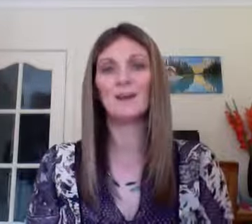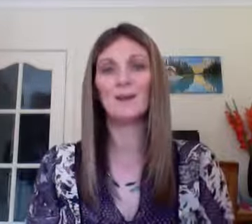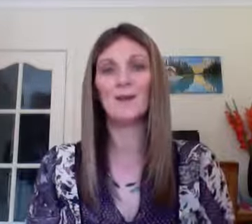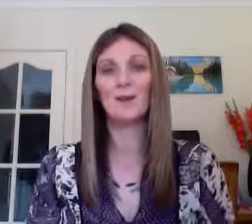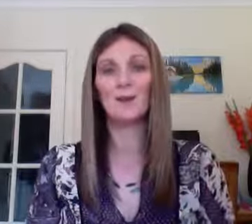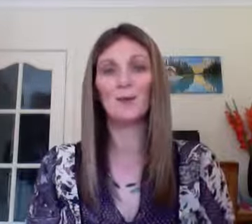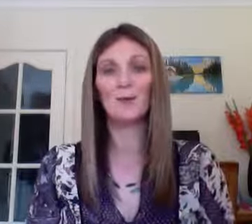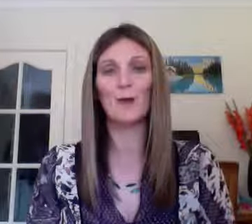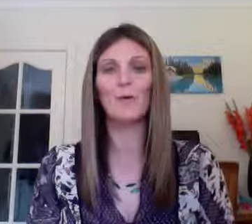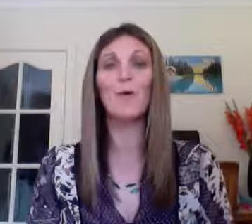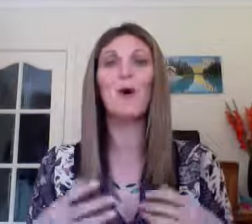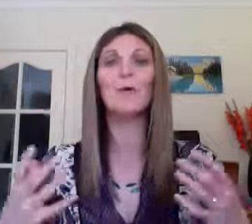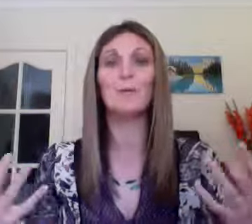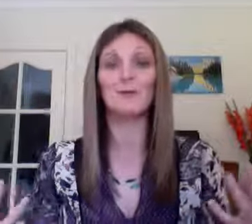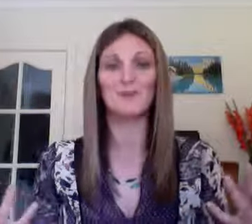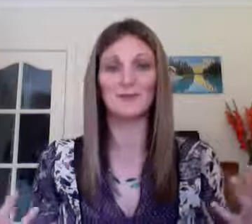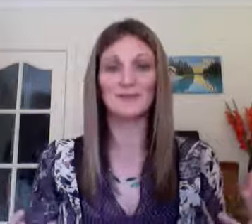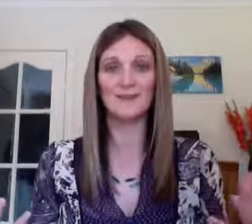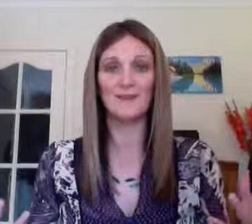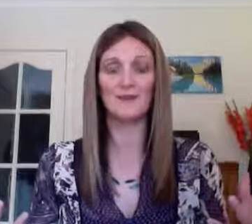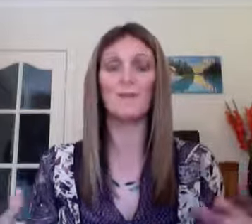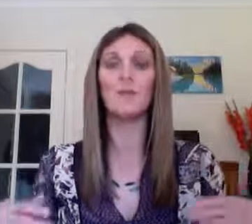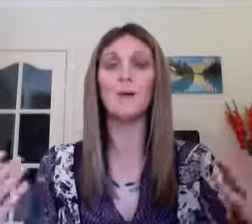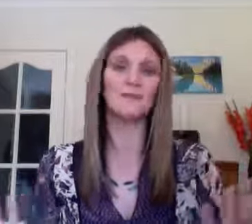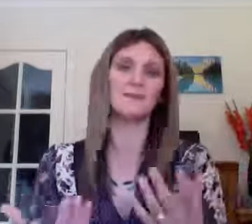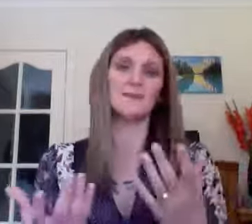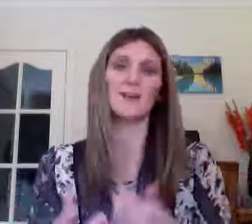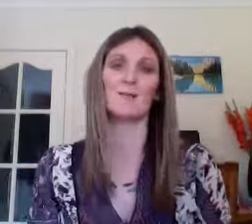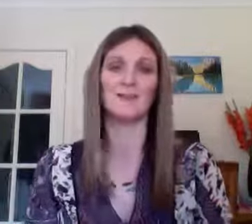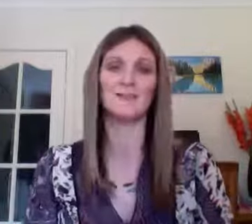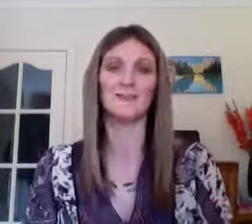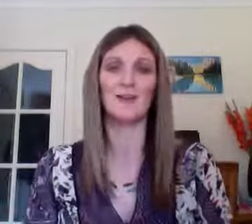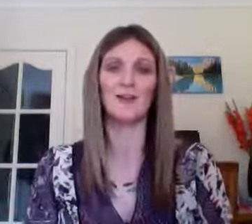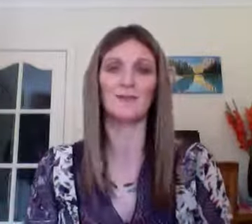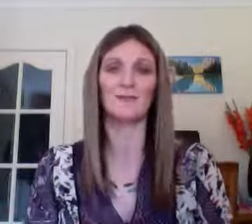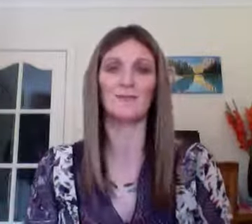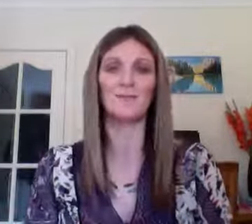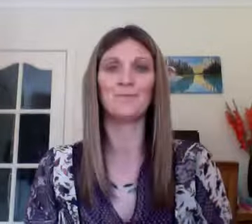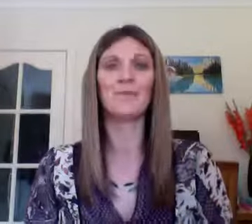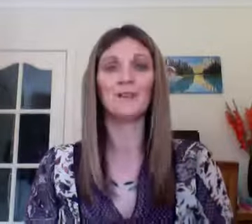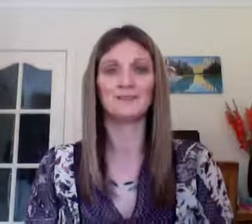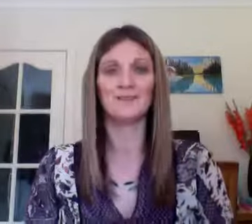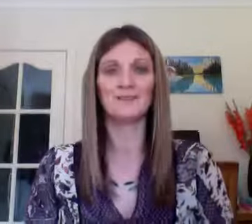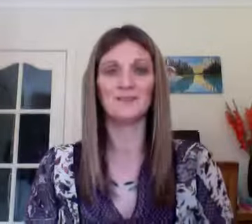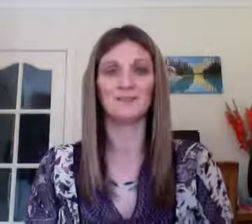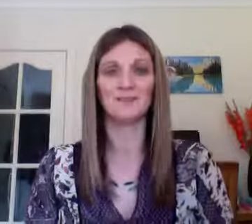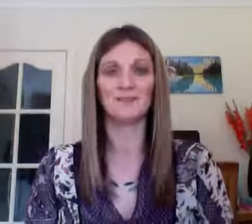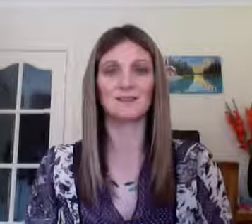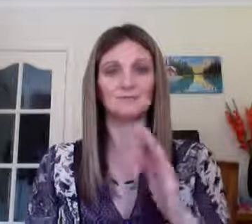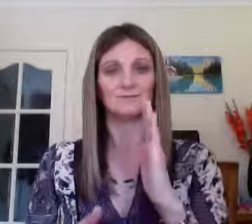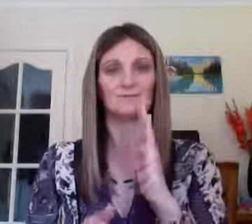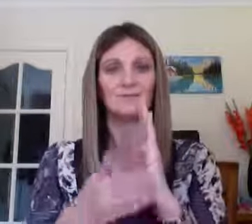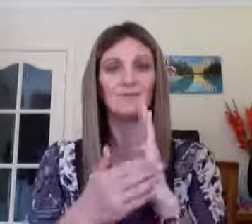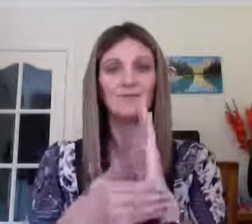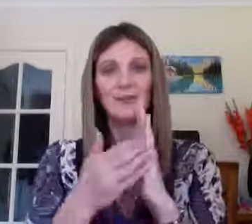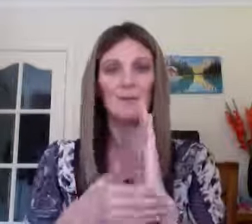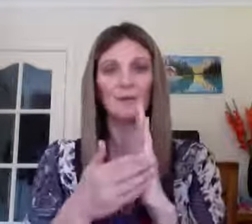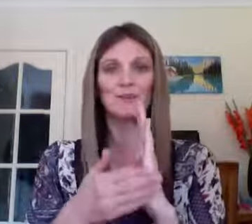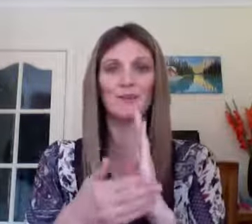can make you more open to receiving more abundance coming into your life. So let's get started. Tapping on the side